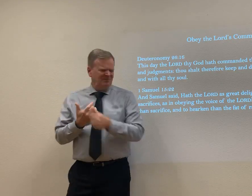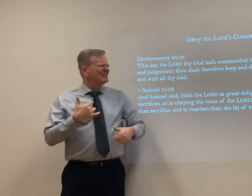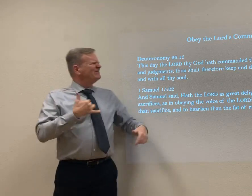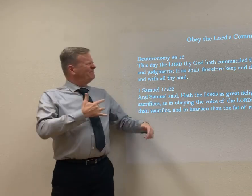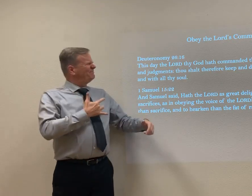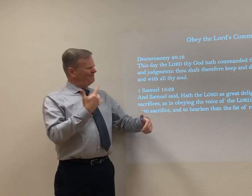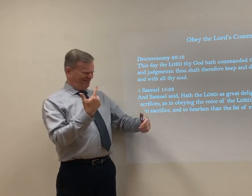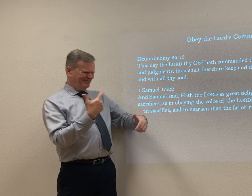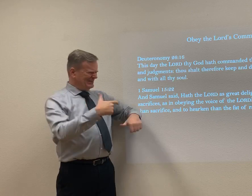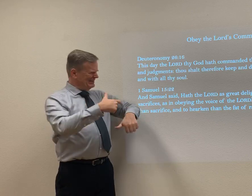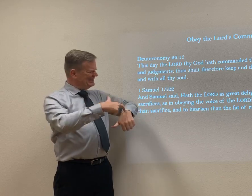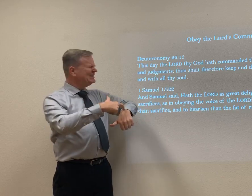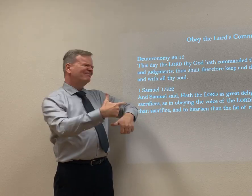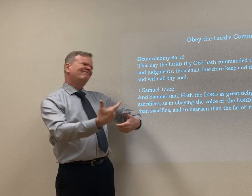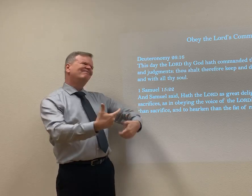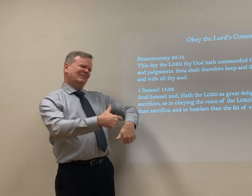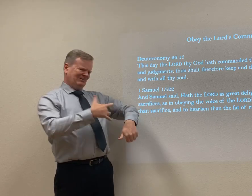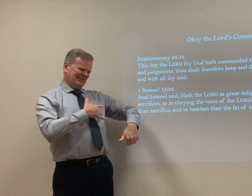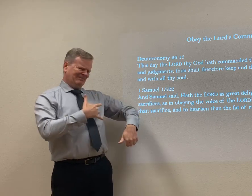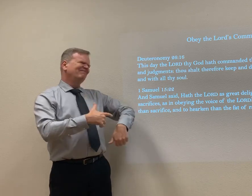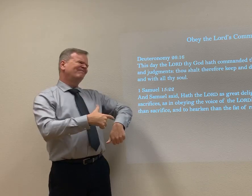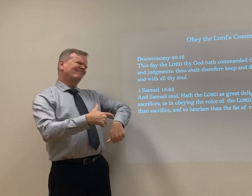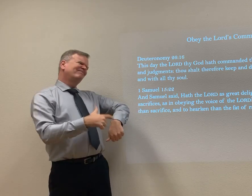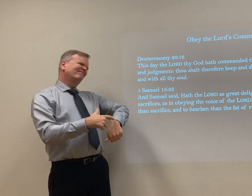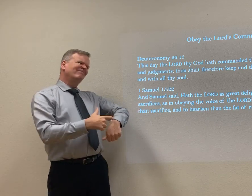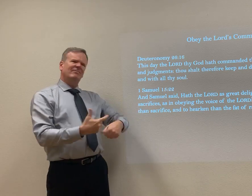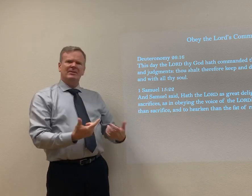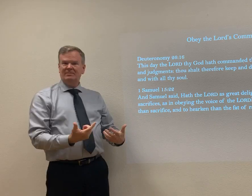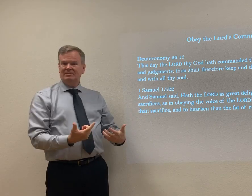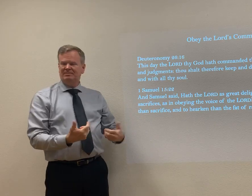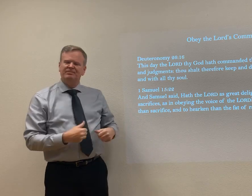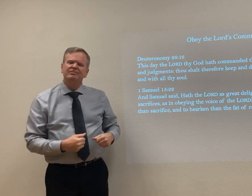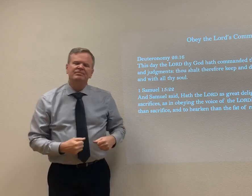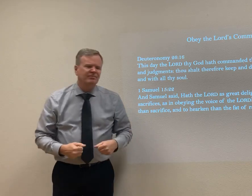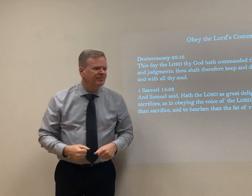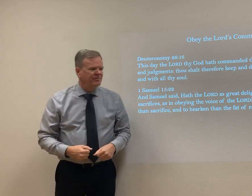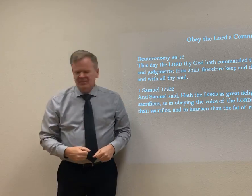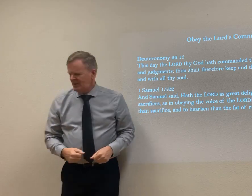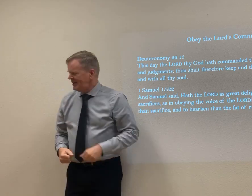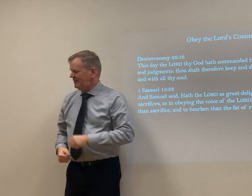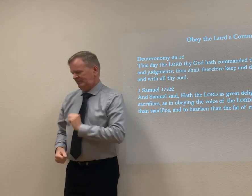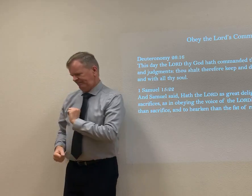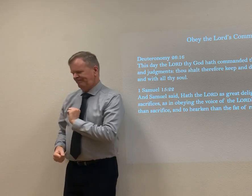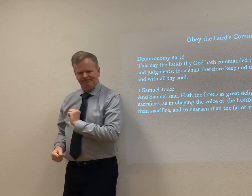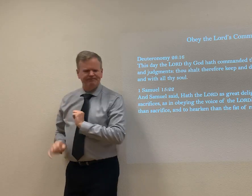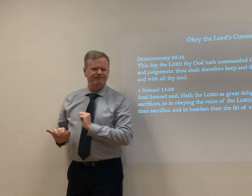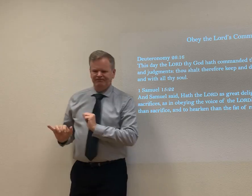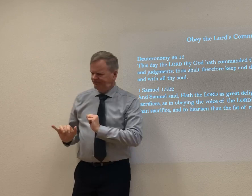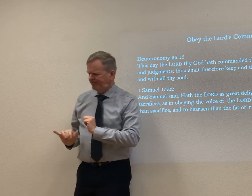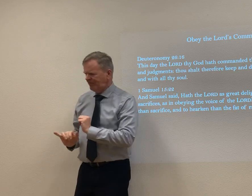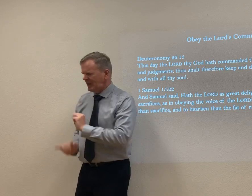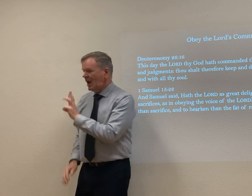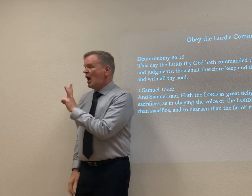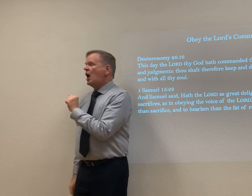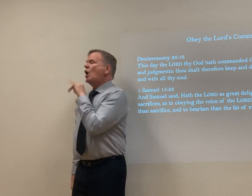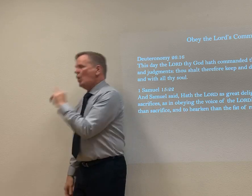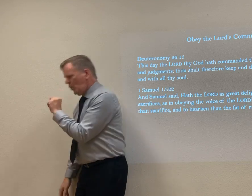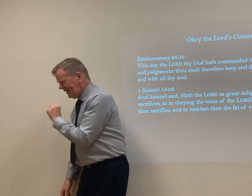So feeling is a dangerous place to be because he said, you know, I feel it. It's time. I feel it. It's time. The pastor says, well, you